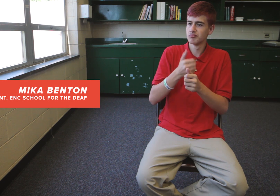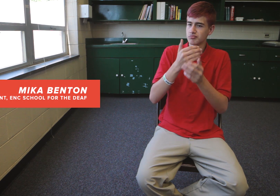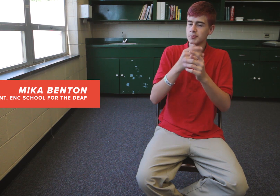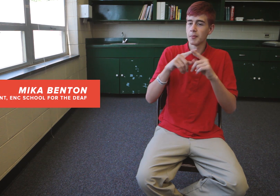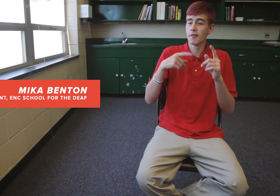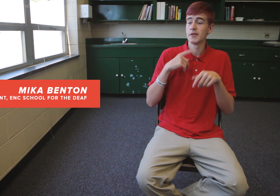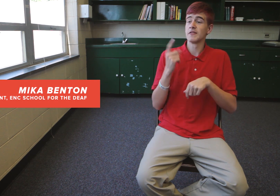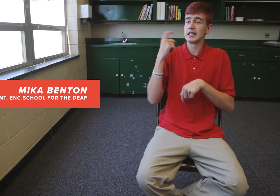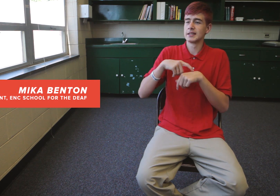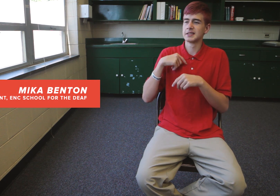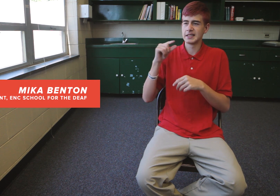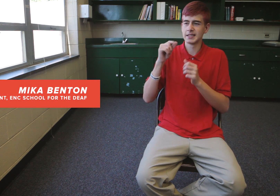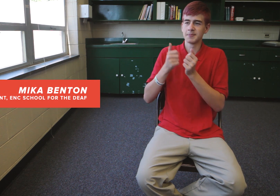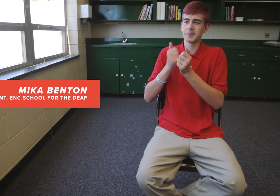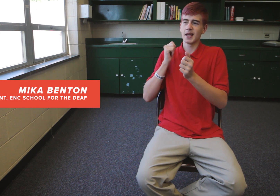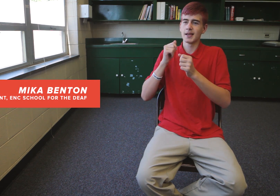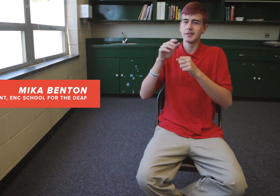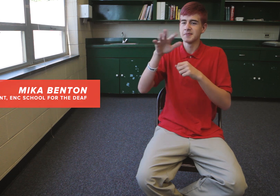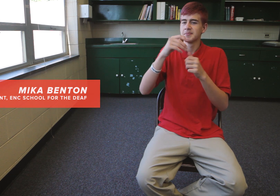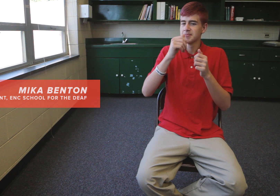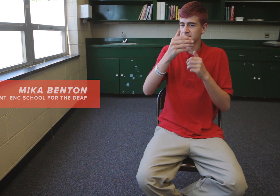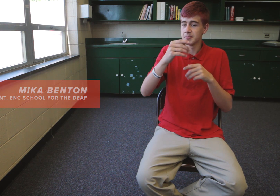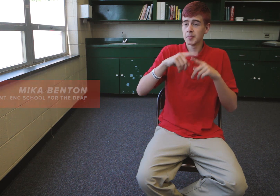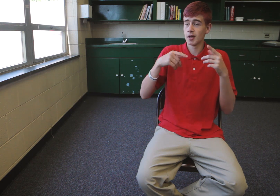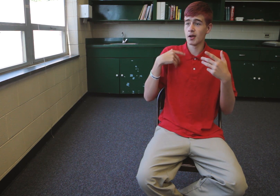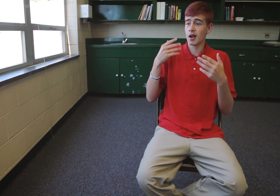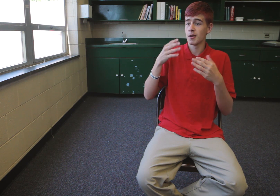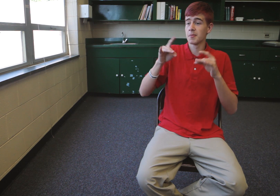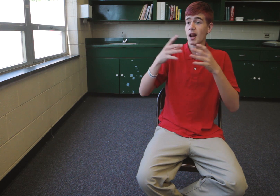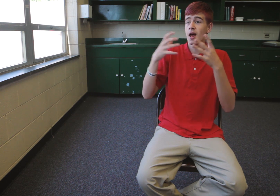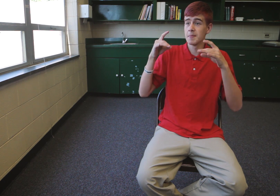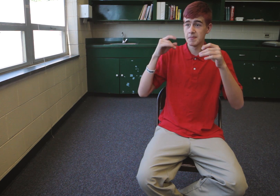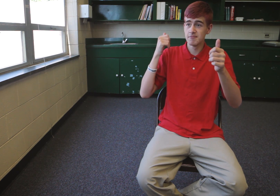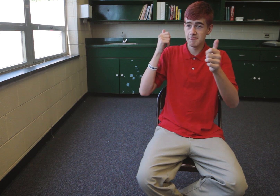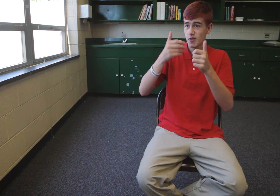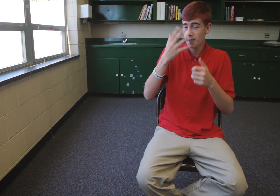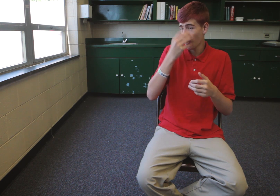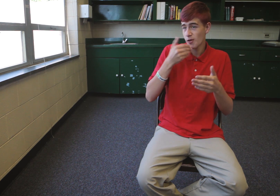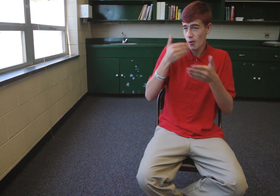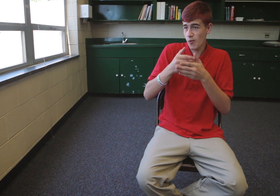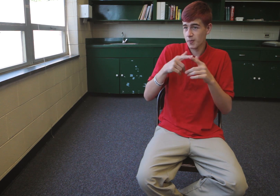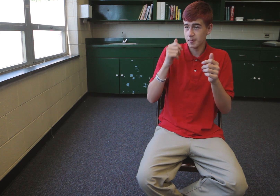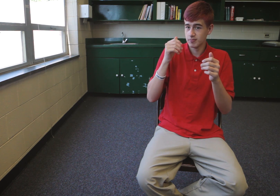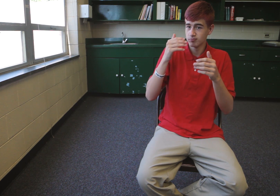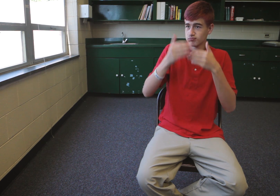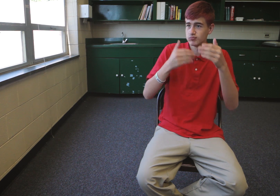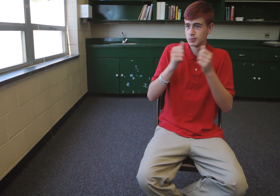pretty behind. The other students were way more ahead of me. But with Canvas, I was able to pick it up and I was able to catch up with them. So now